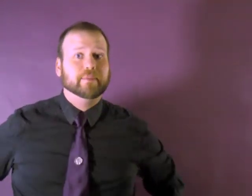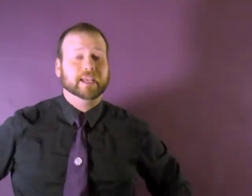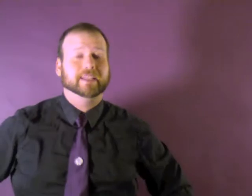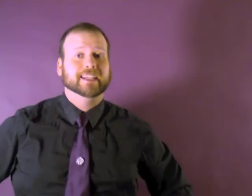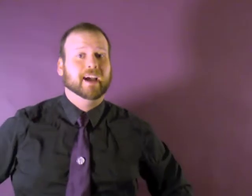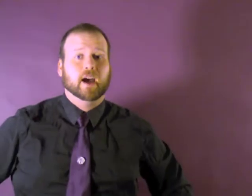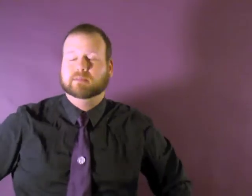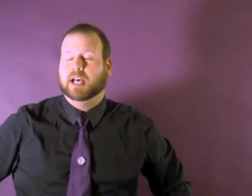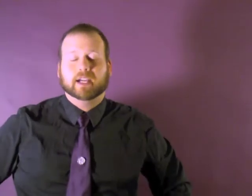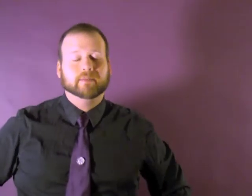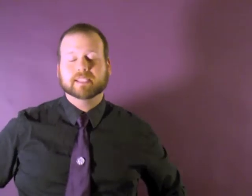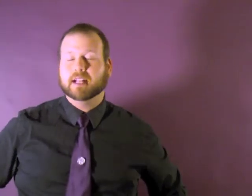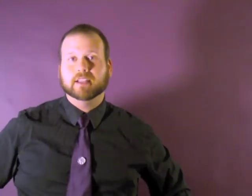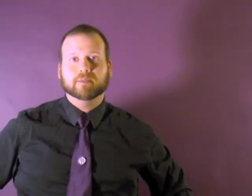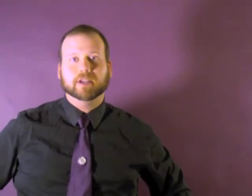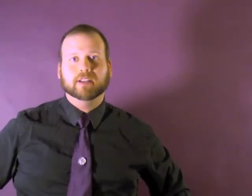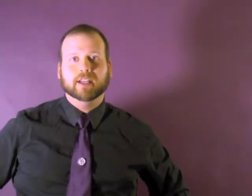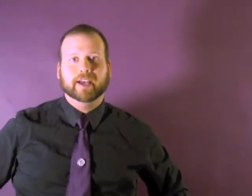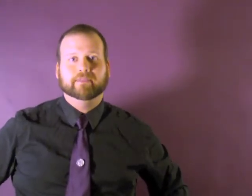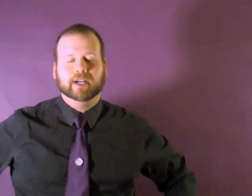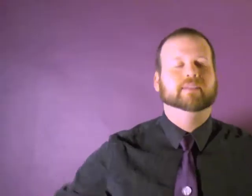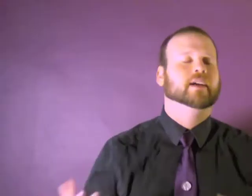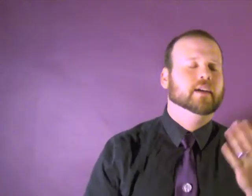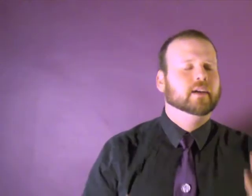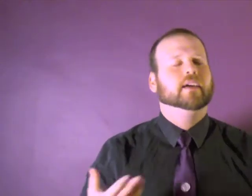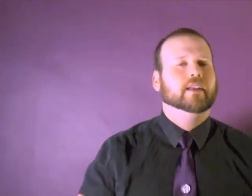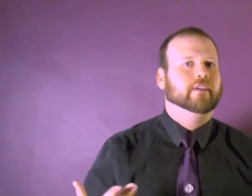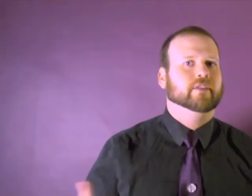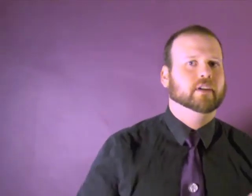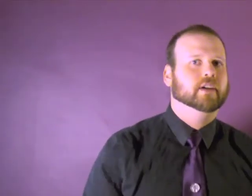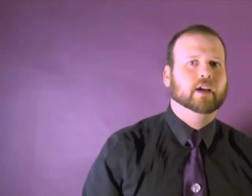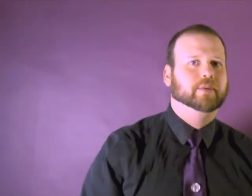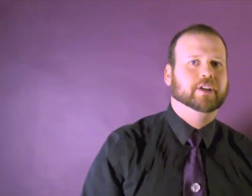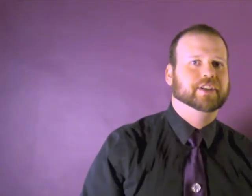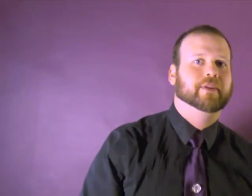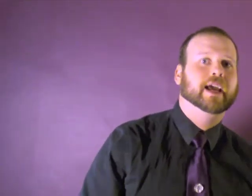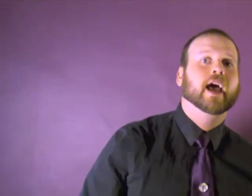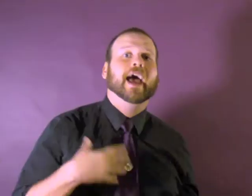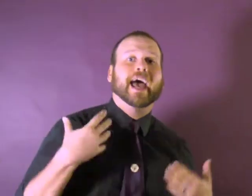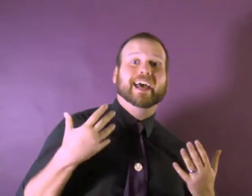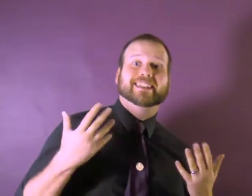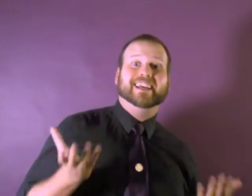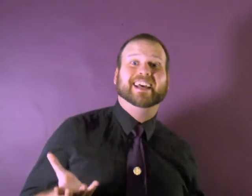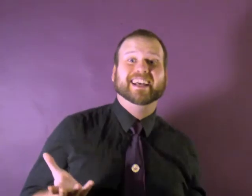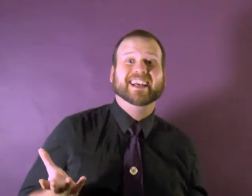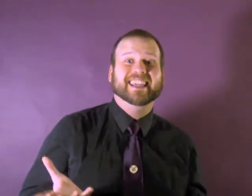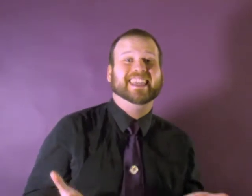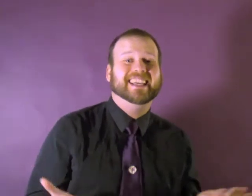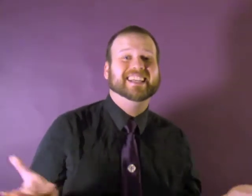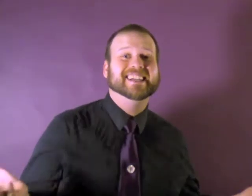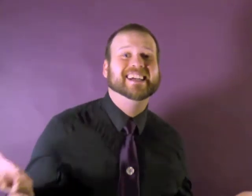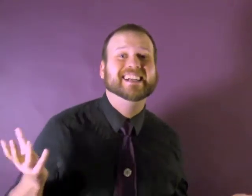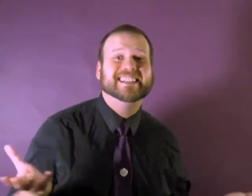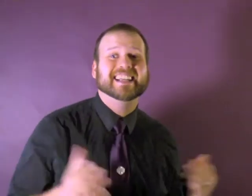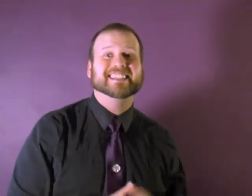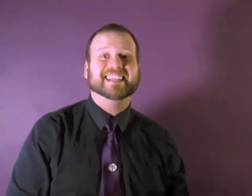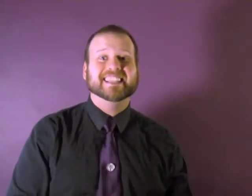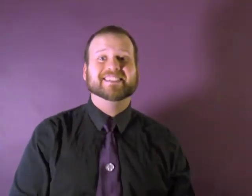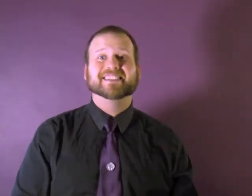a bit. I'm not going to be selling the book online, well, not for a couple years anyway, and the chance to get those